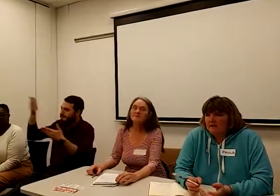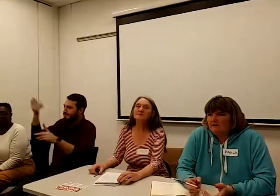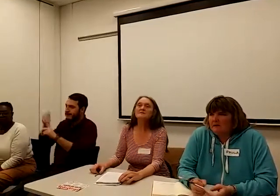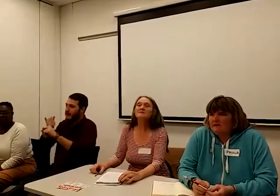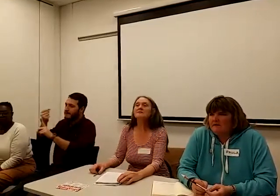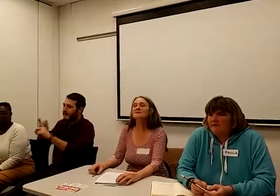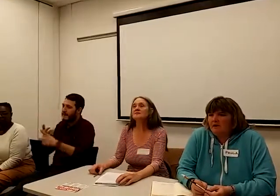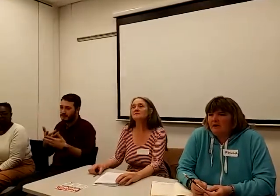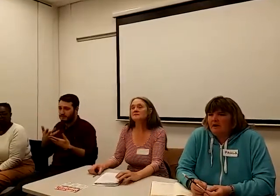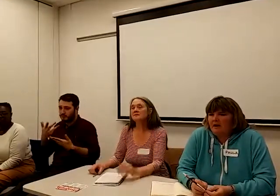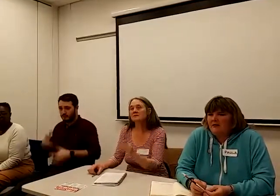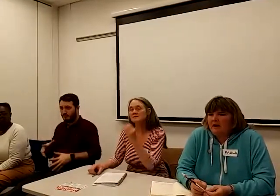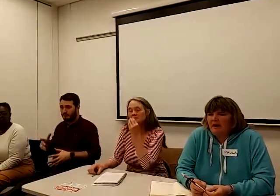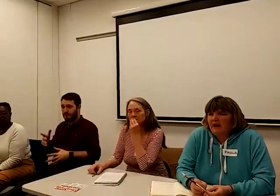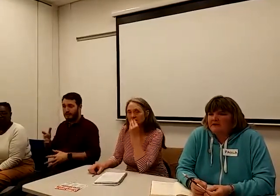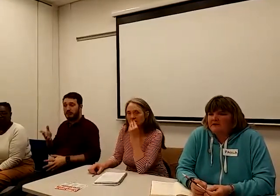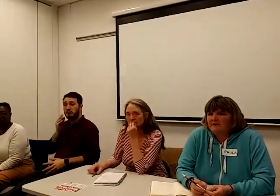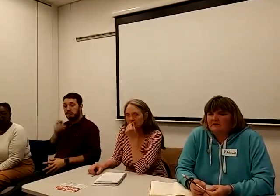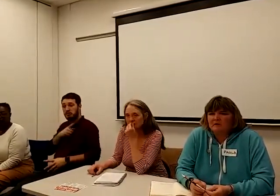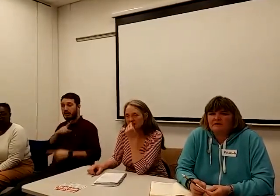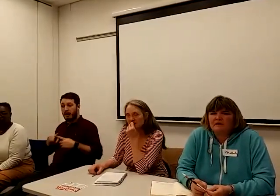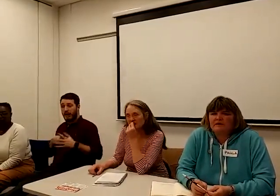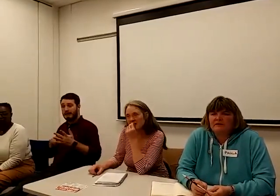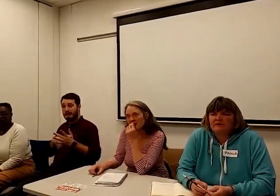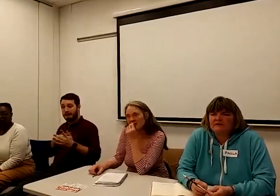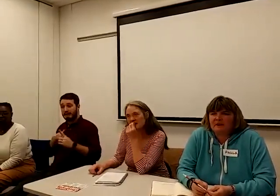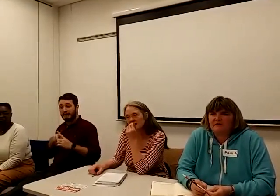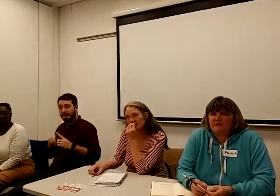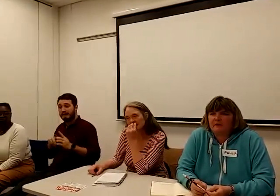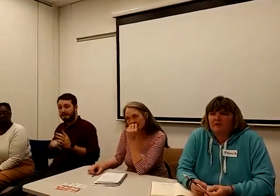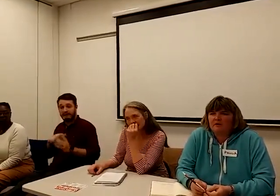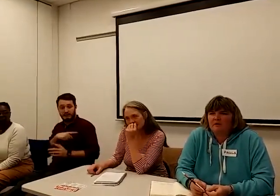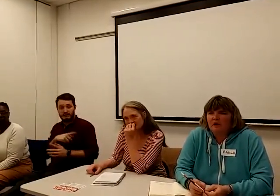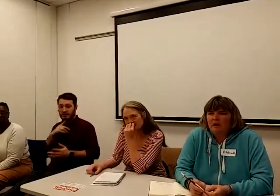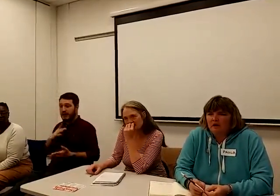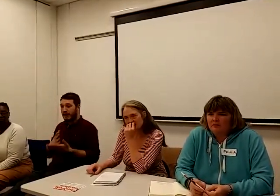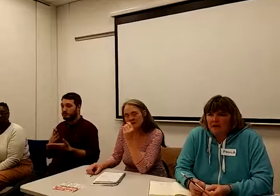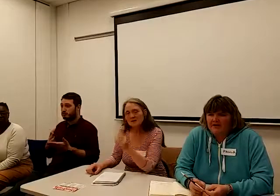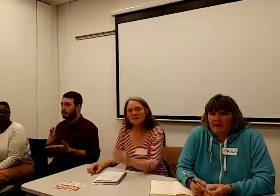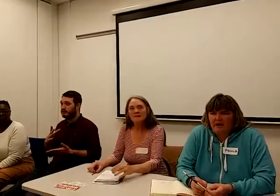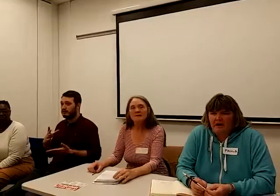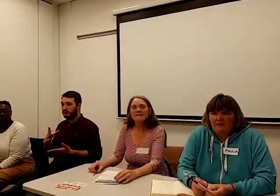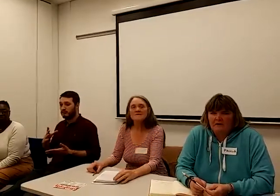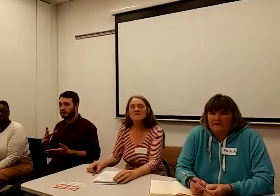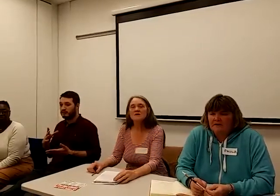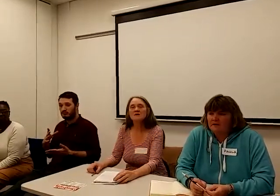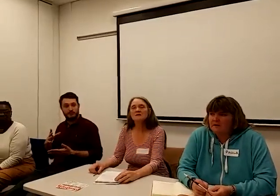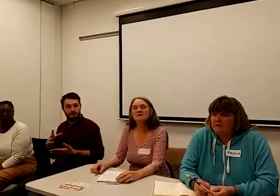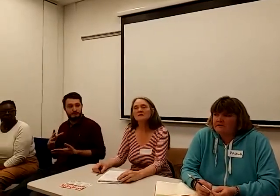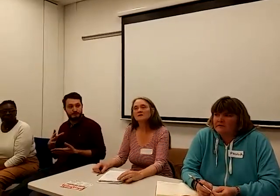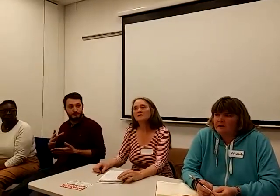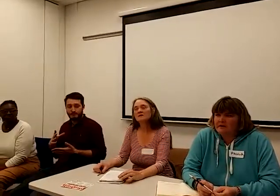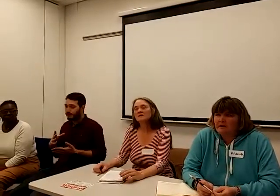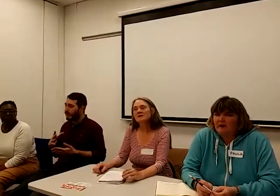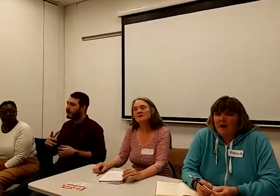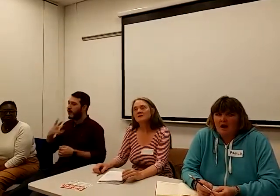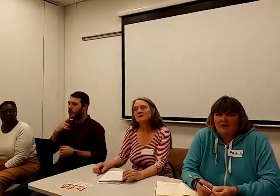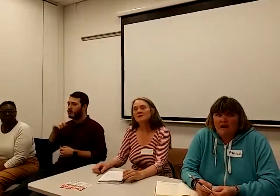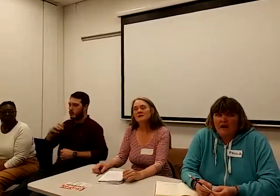You've heard from Eileen about housing and it also needs to be said that when you migrate over to universal credit and